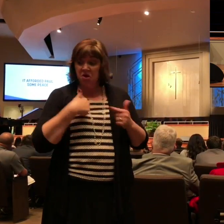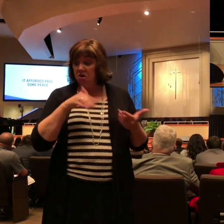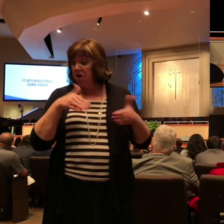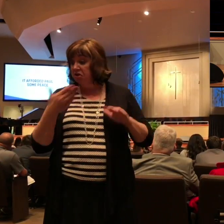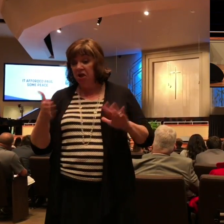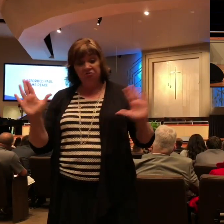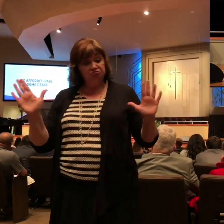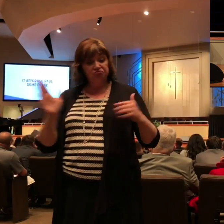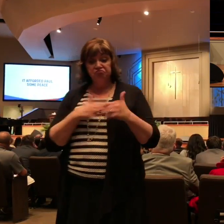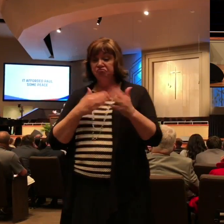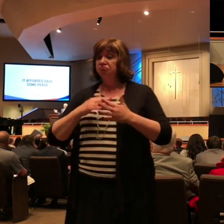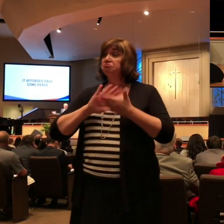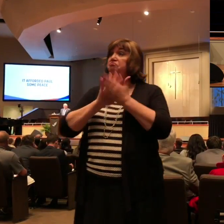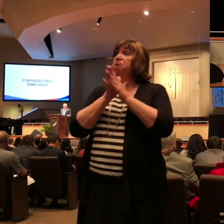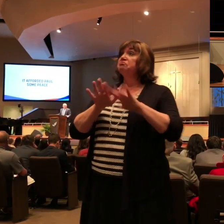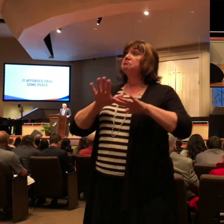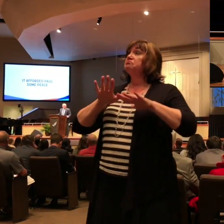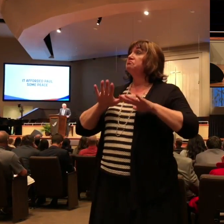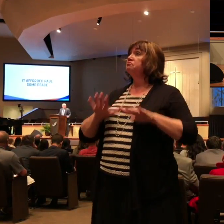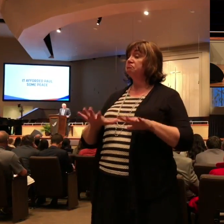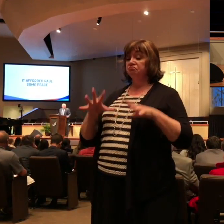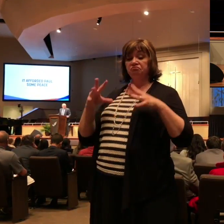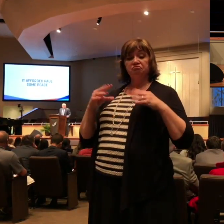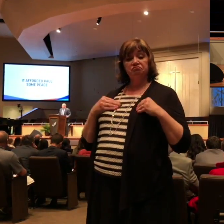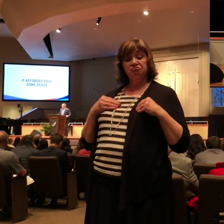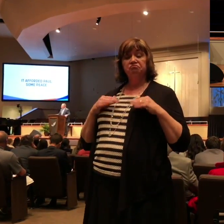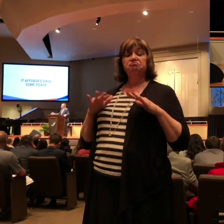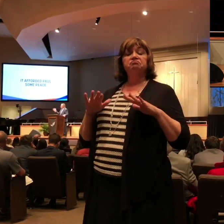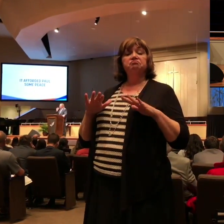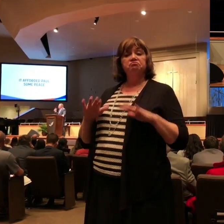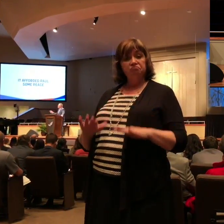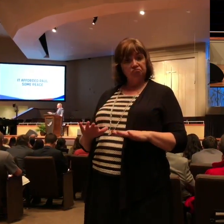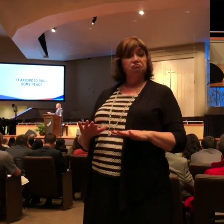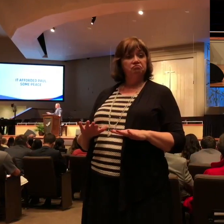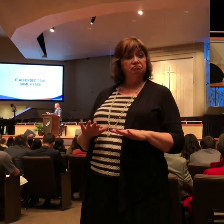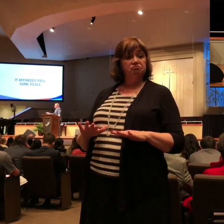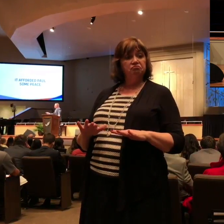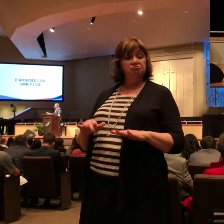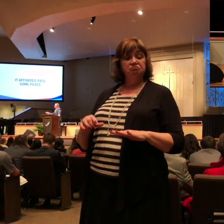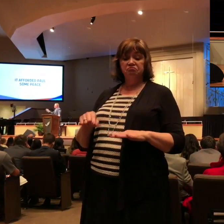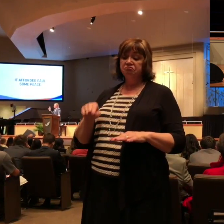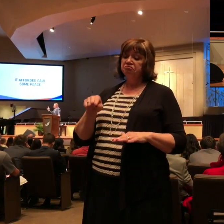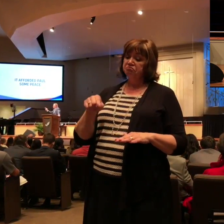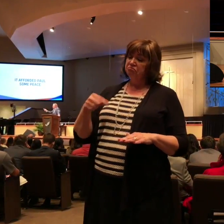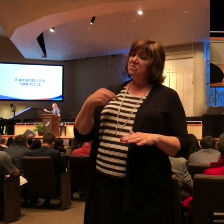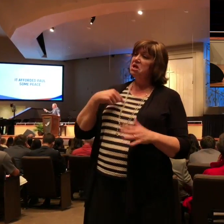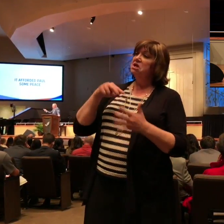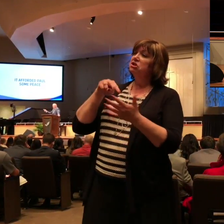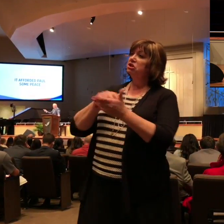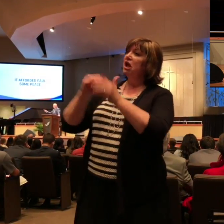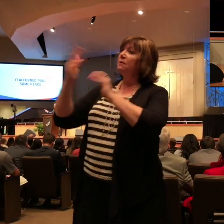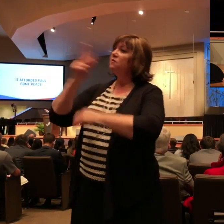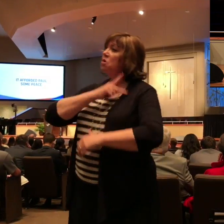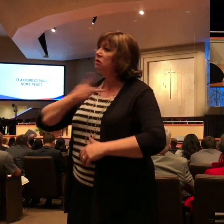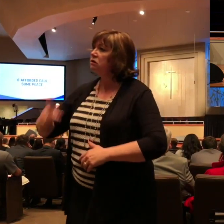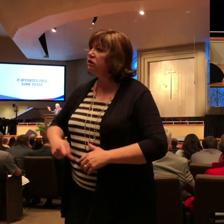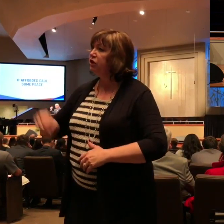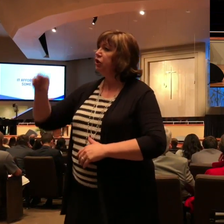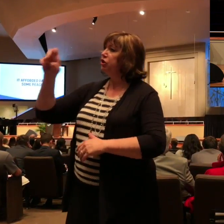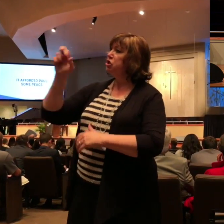I'm at peace with whatever happens I'm going in that room I'm looking Nero in the eye I'm